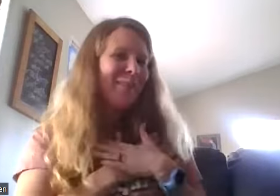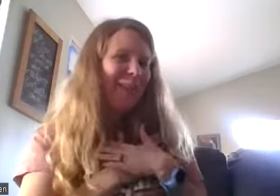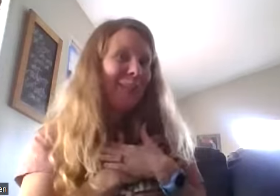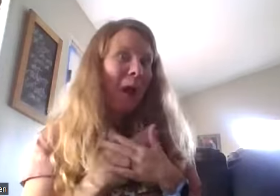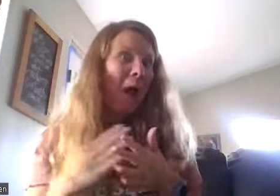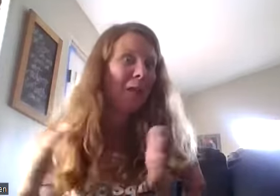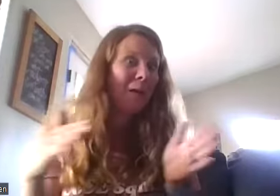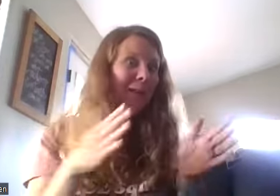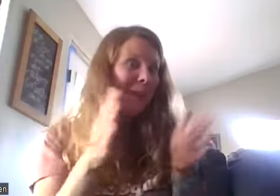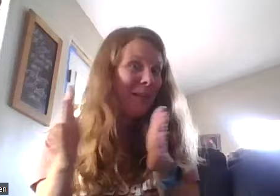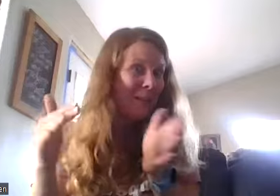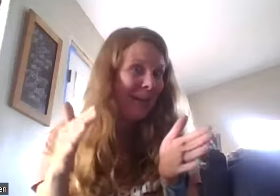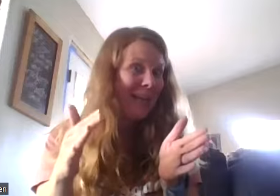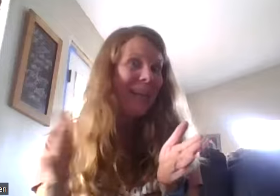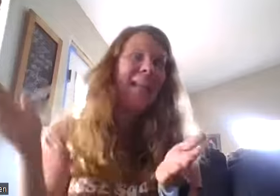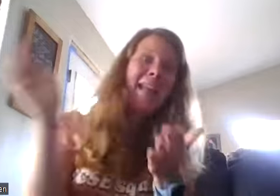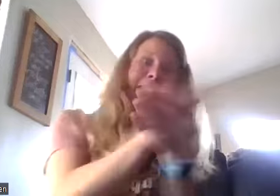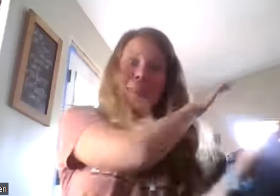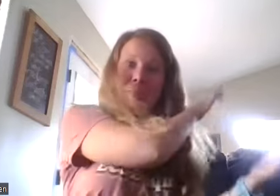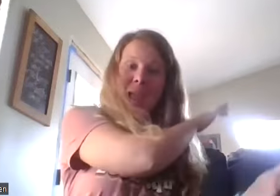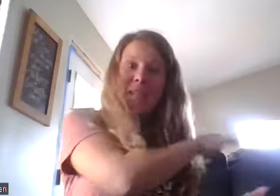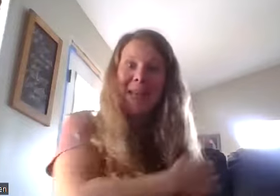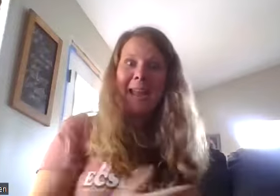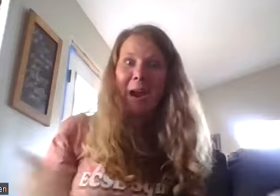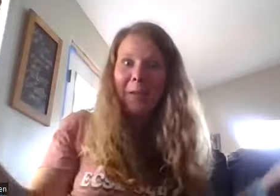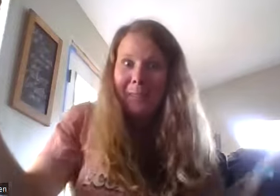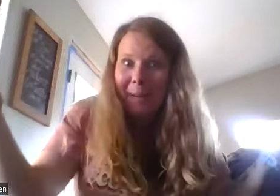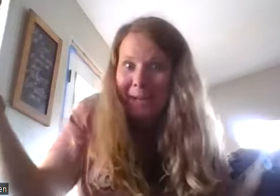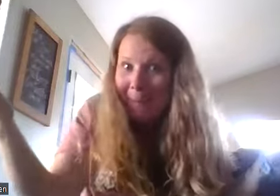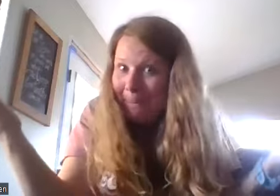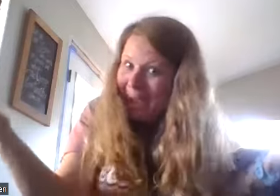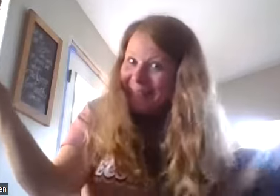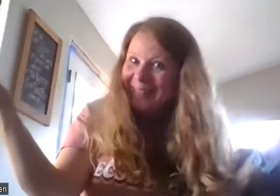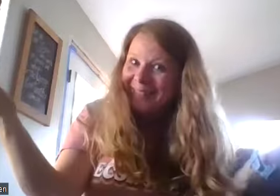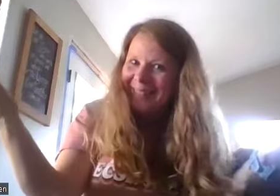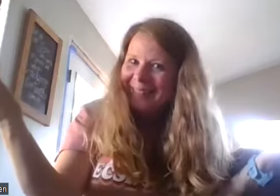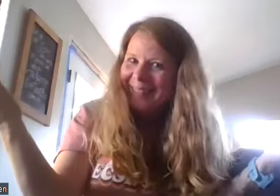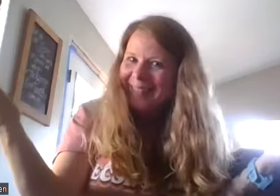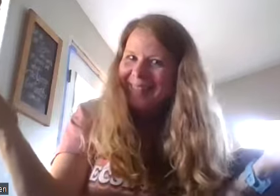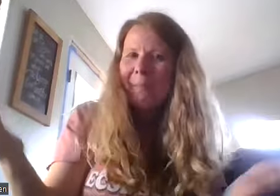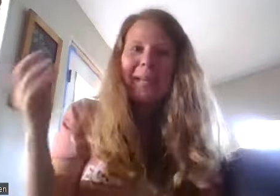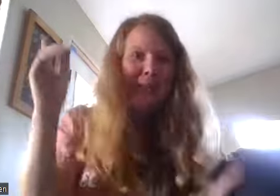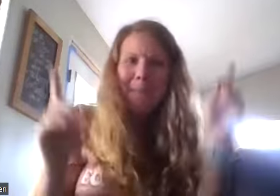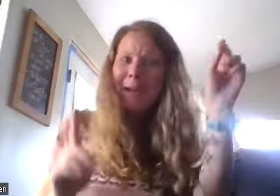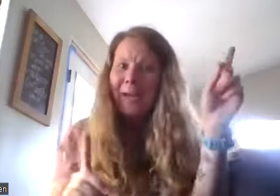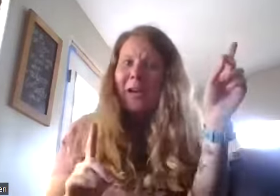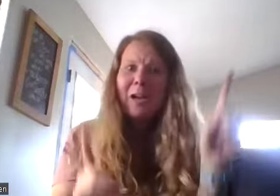a flutter, along came a train, and hid it in the back, and now it's peanut butter. Peanut butter,